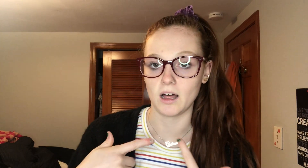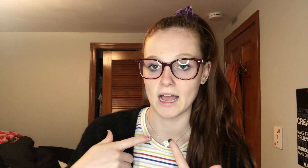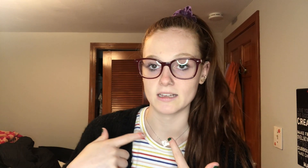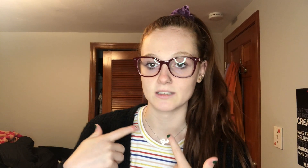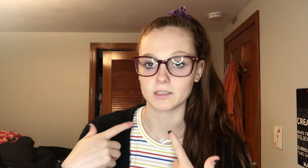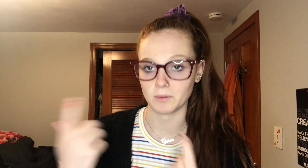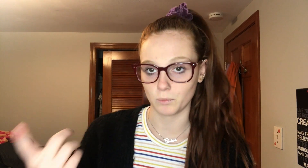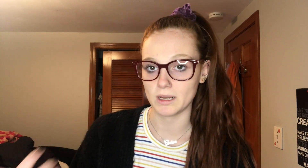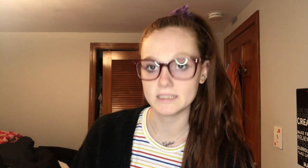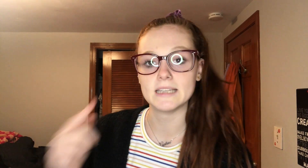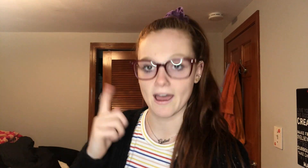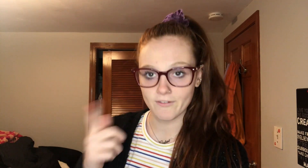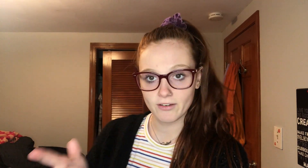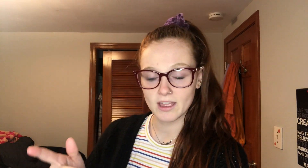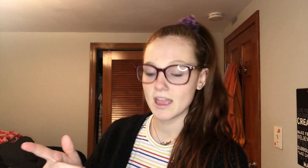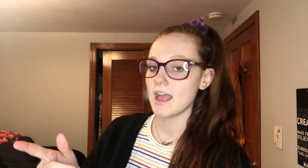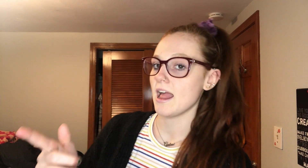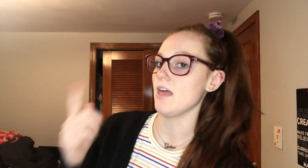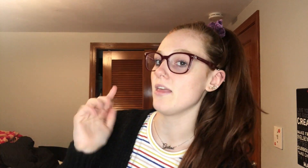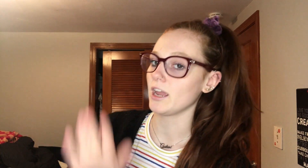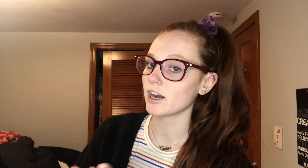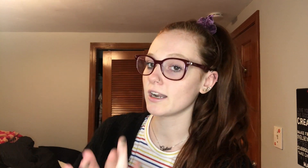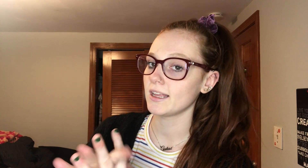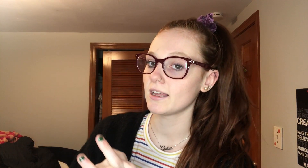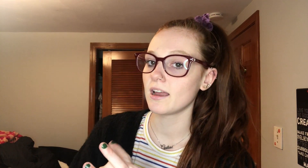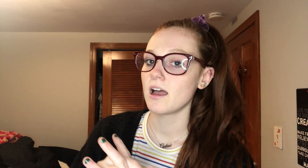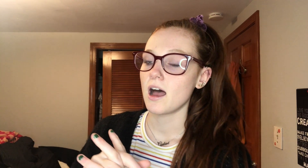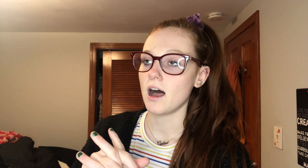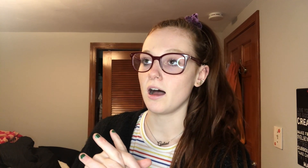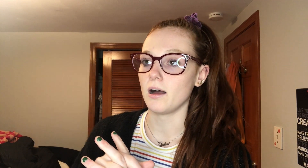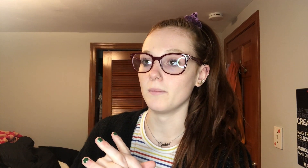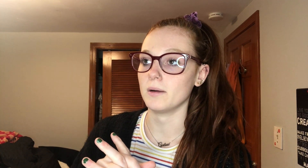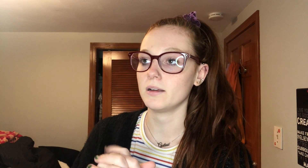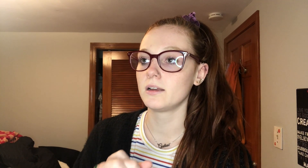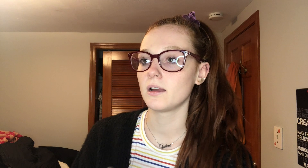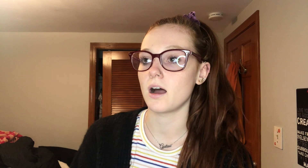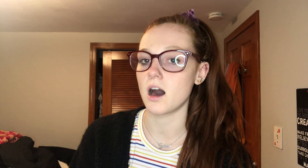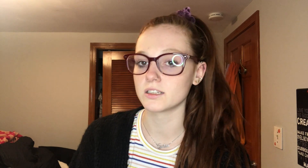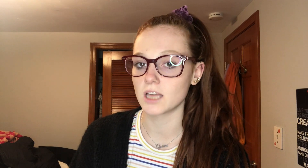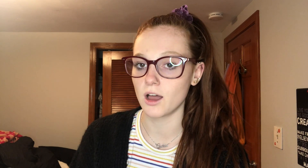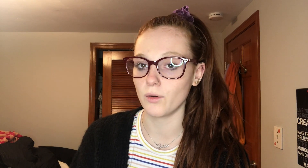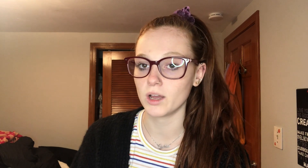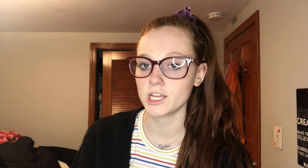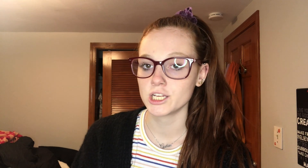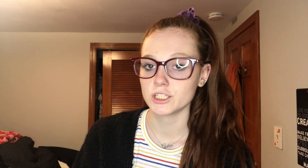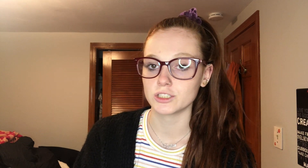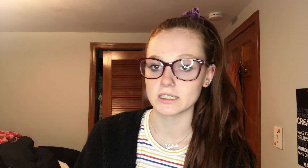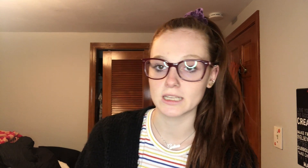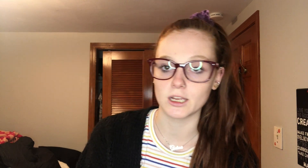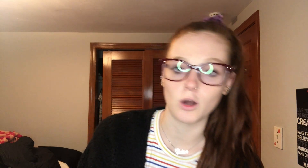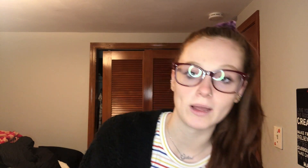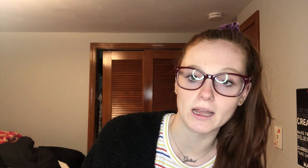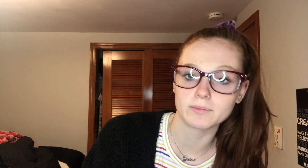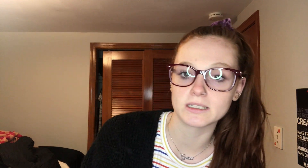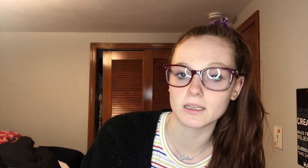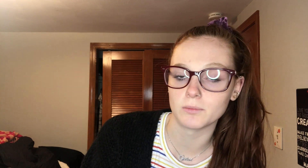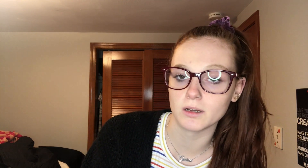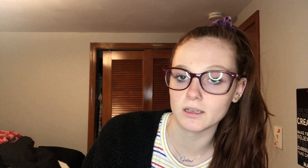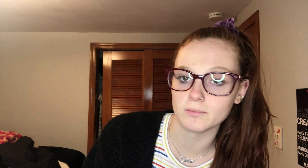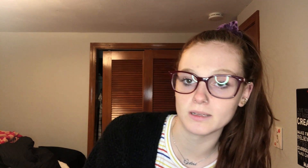as if someone was deaf and they heard it um also just like going up to someone and